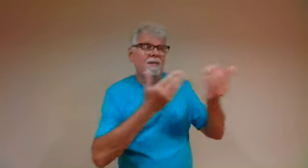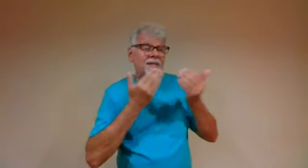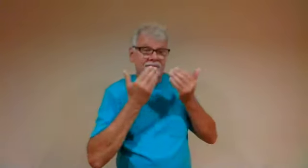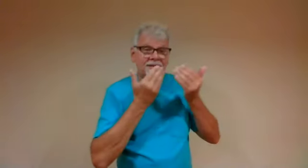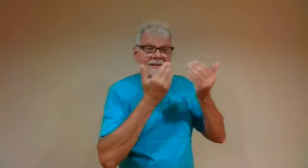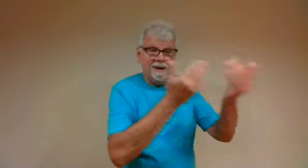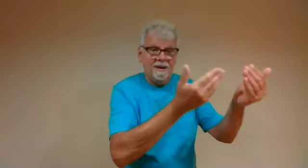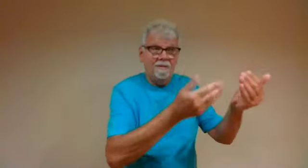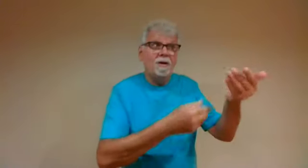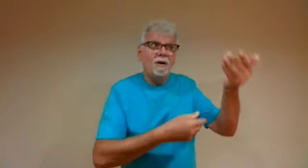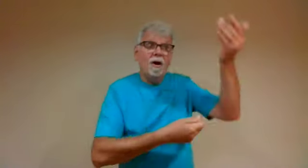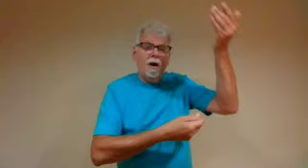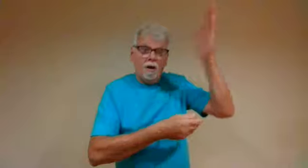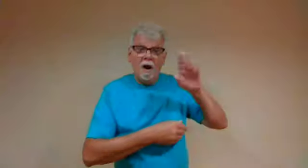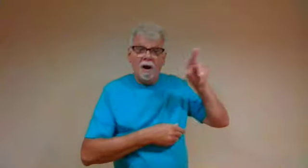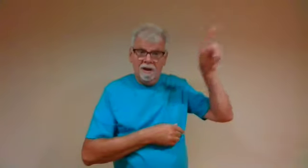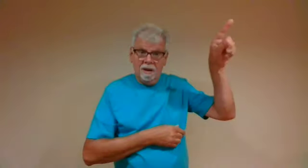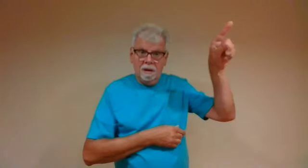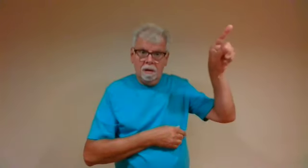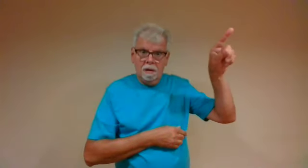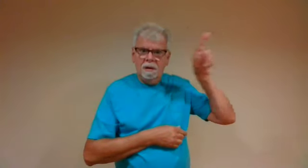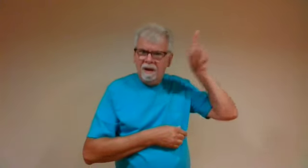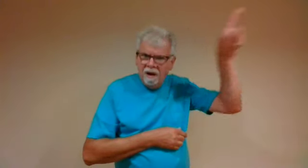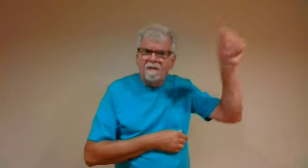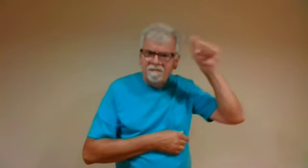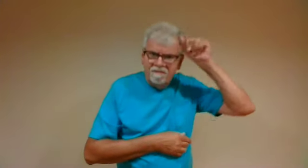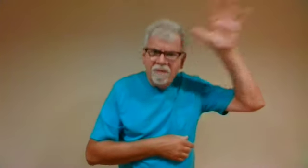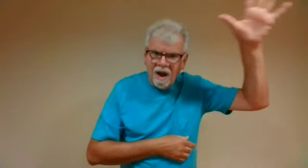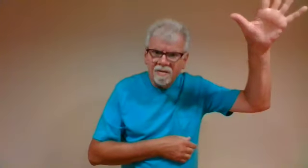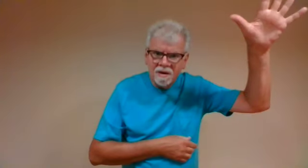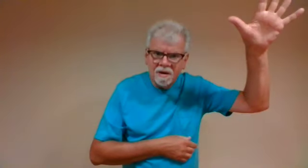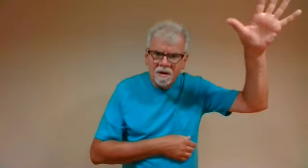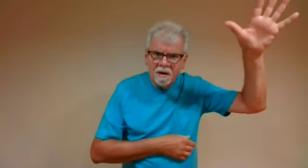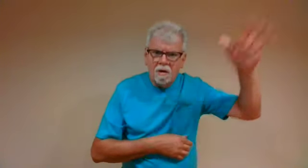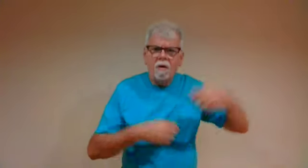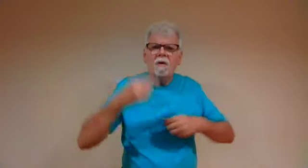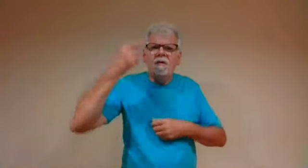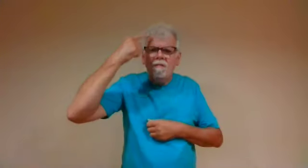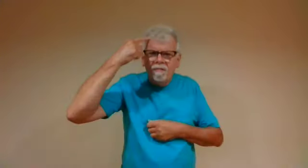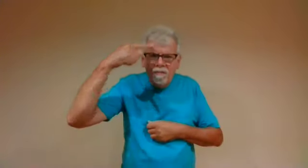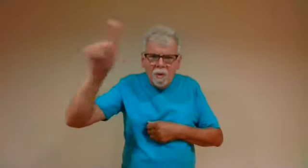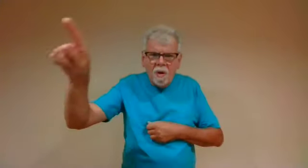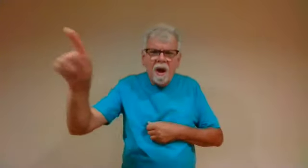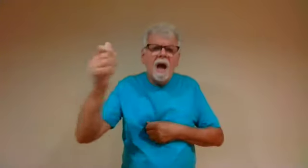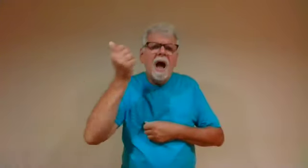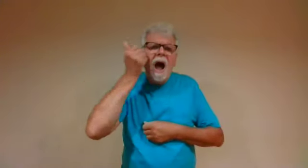Lord, Jesus Christ, to God the Father.